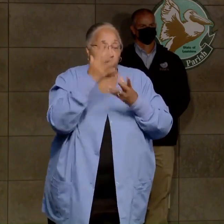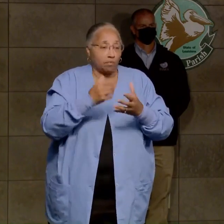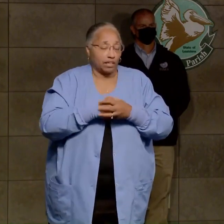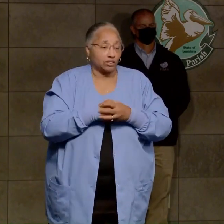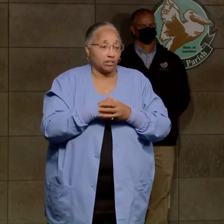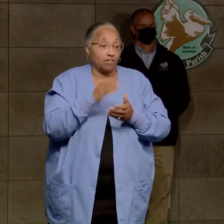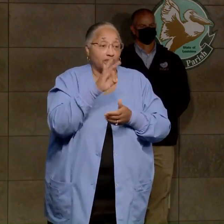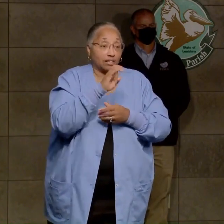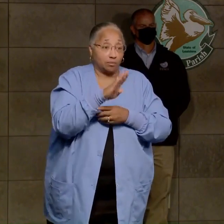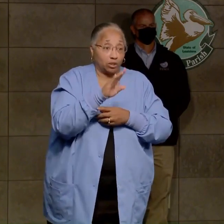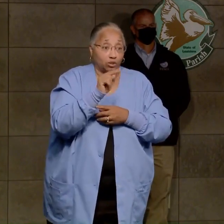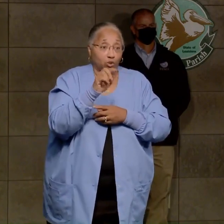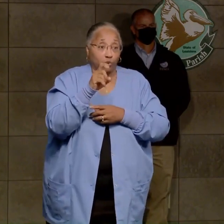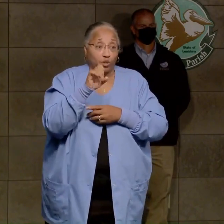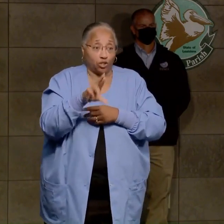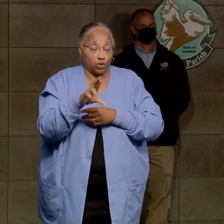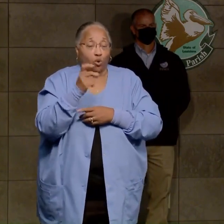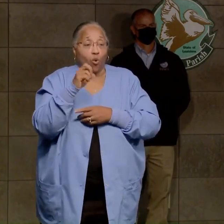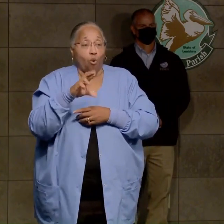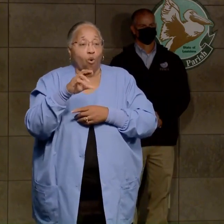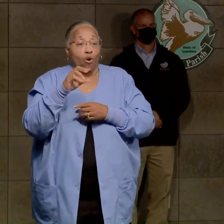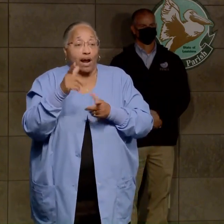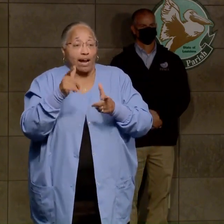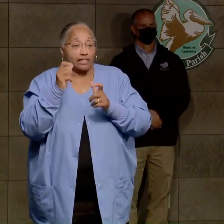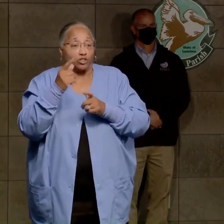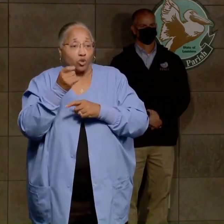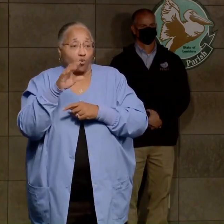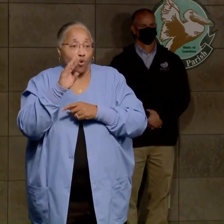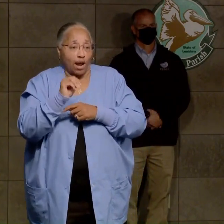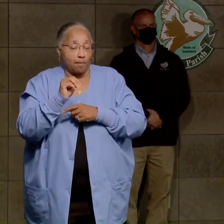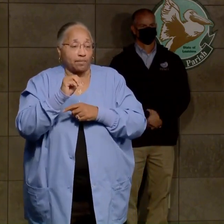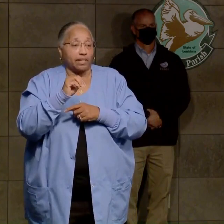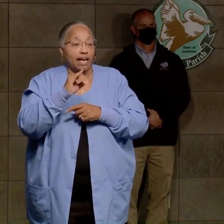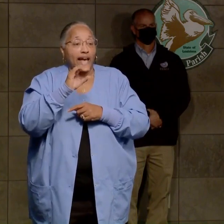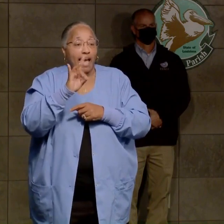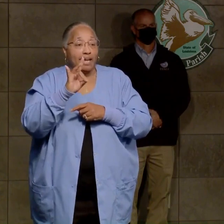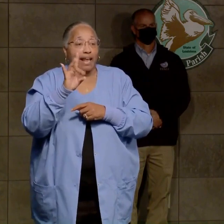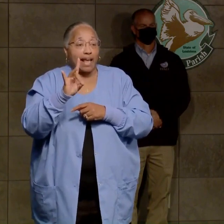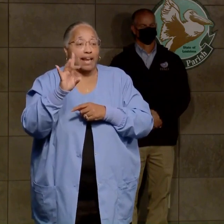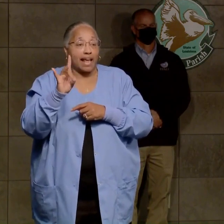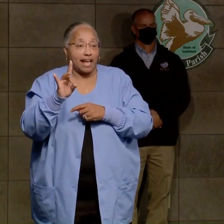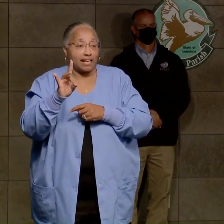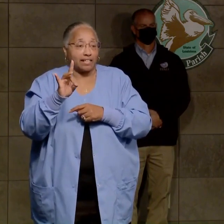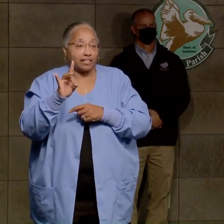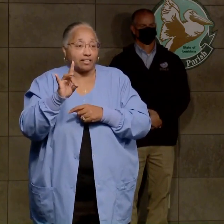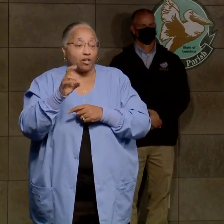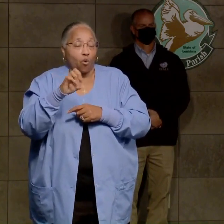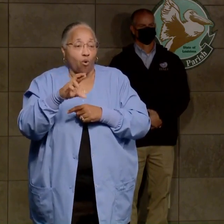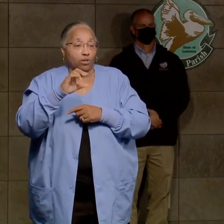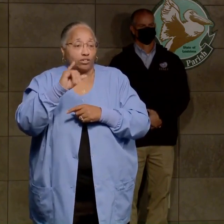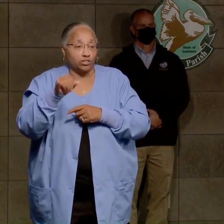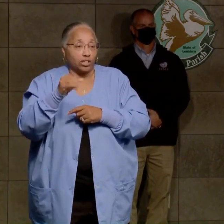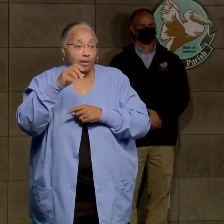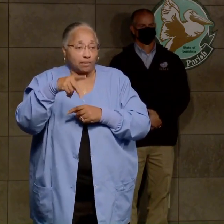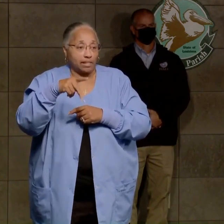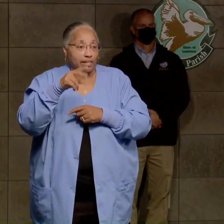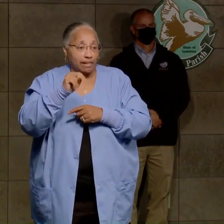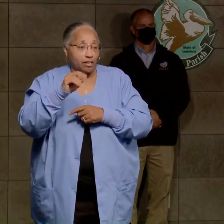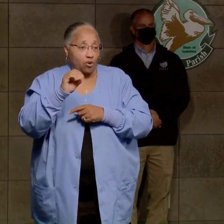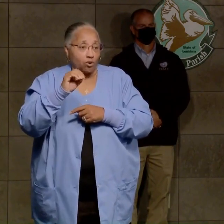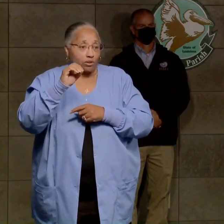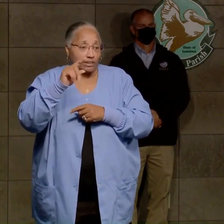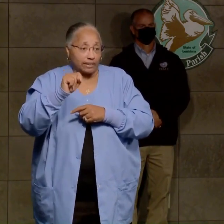or you can text JPAlert, one word, to 888-777 or JPNOTCS to